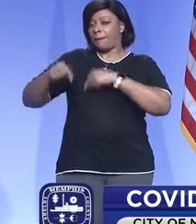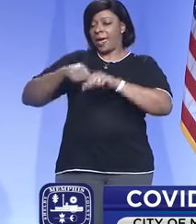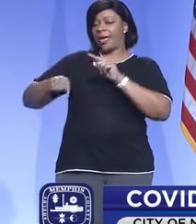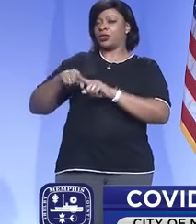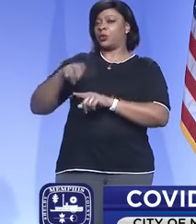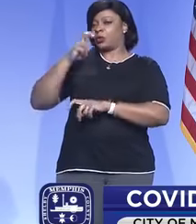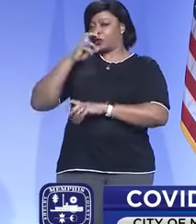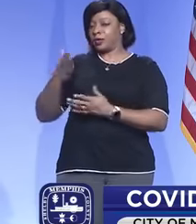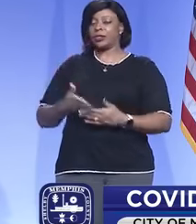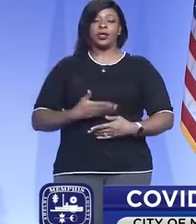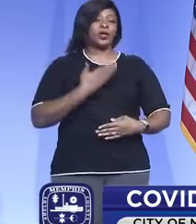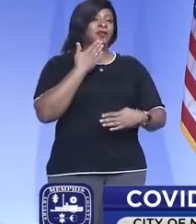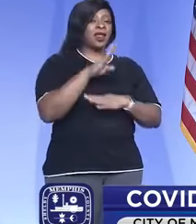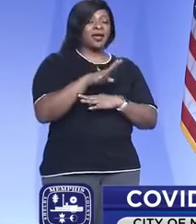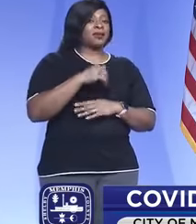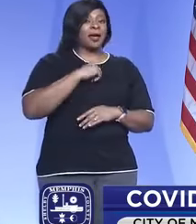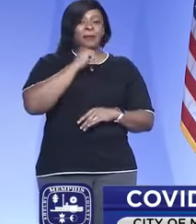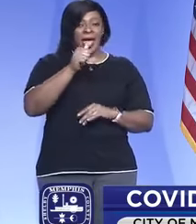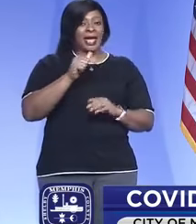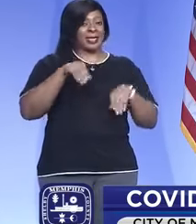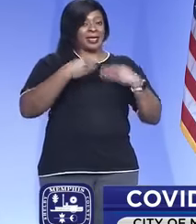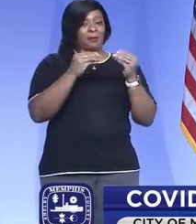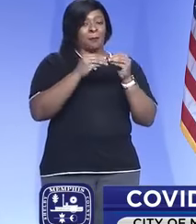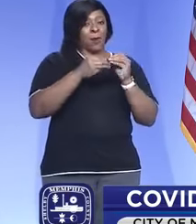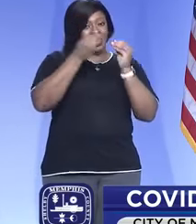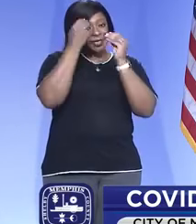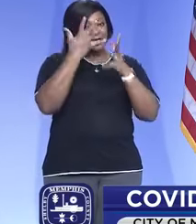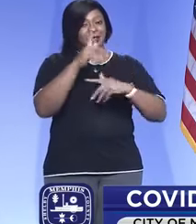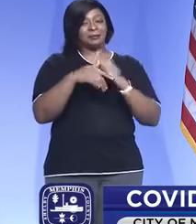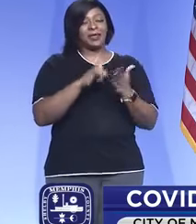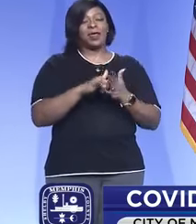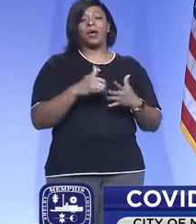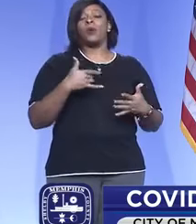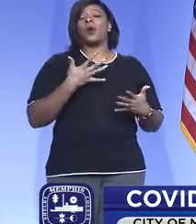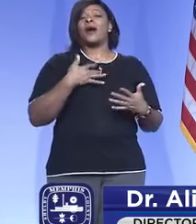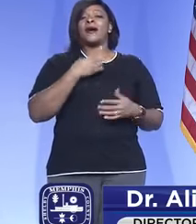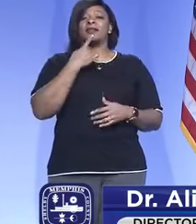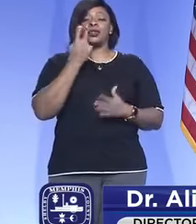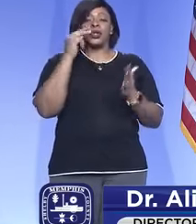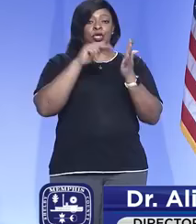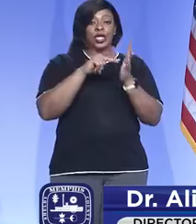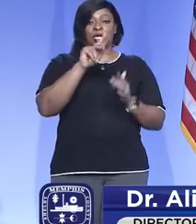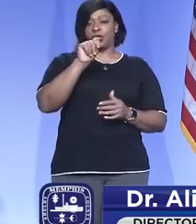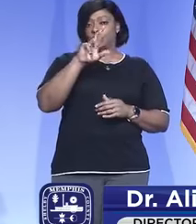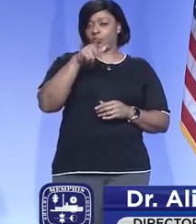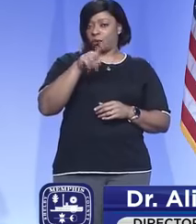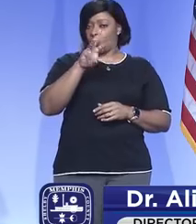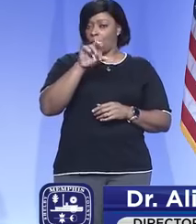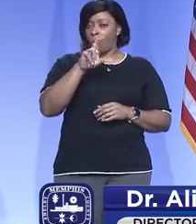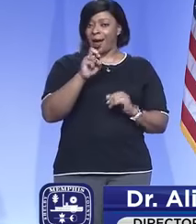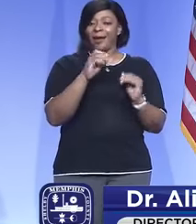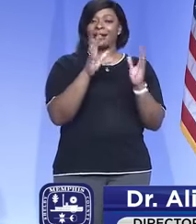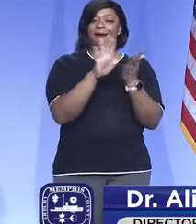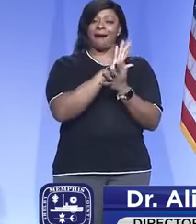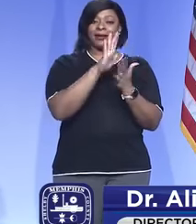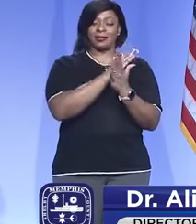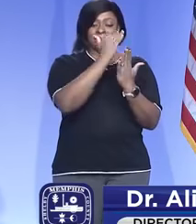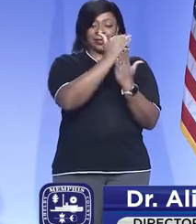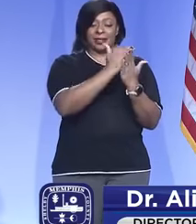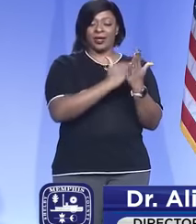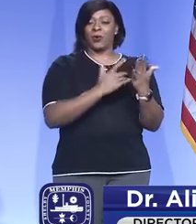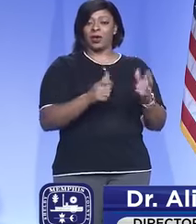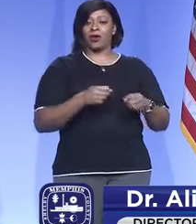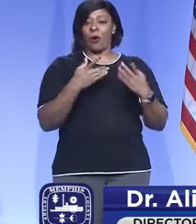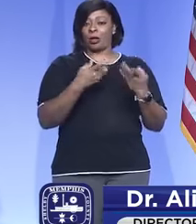Good afternoon. So, you know, I'm not going to give too much detail. What I would say is you can look at the tripwires document, and we have some key things listed